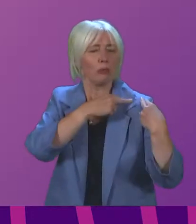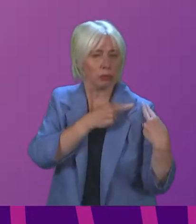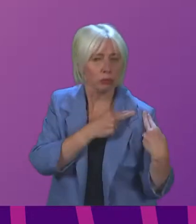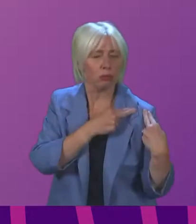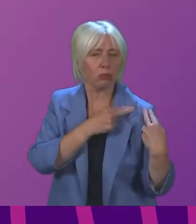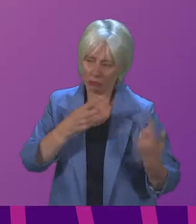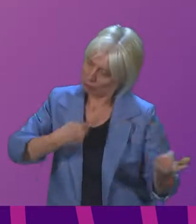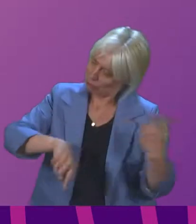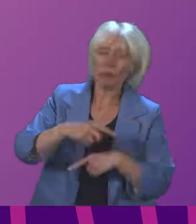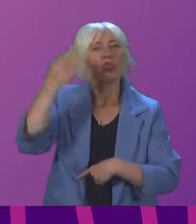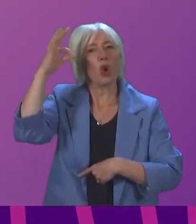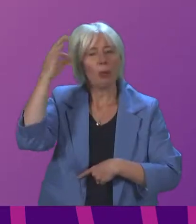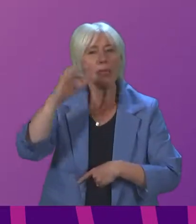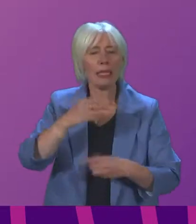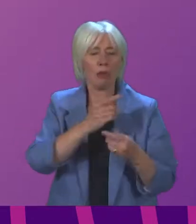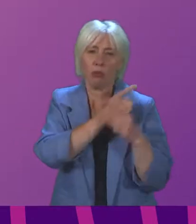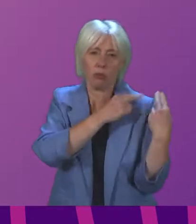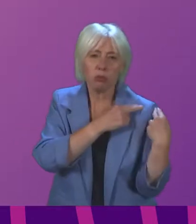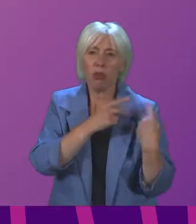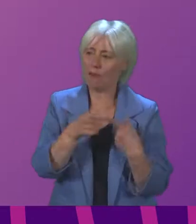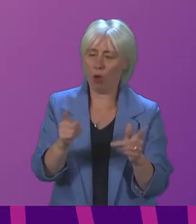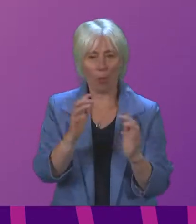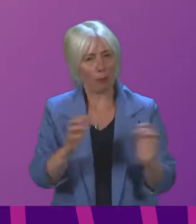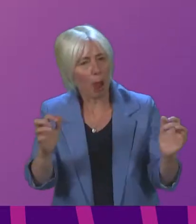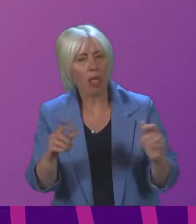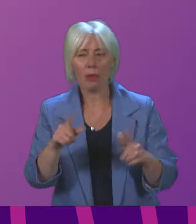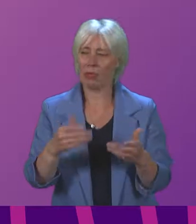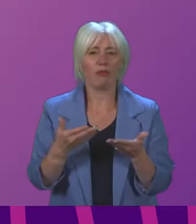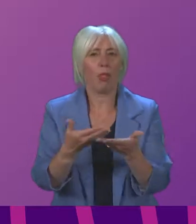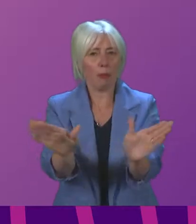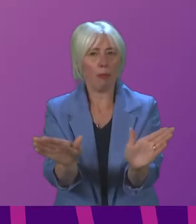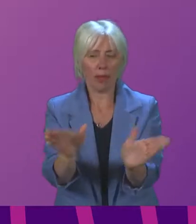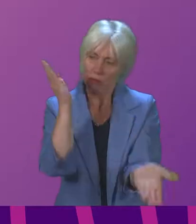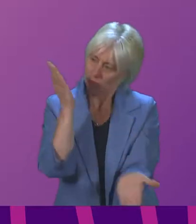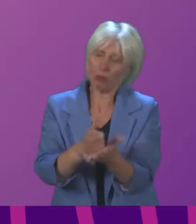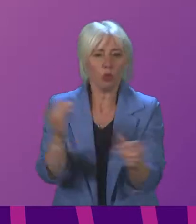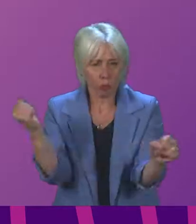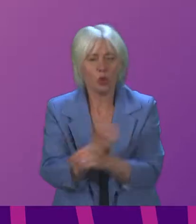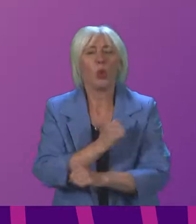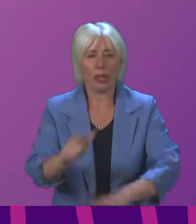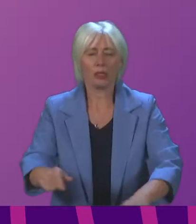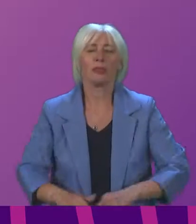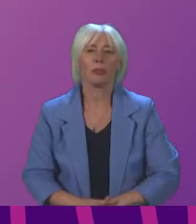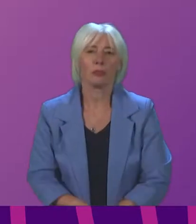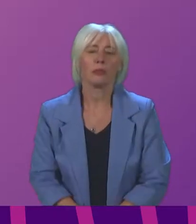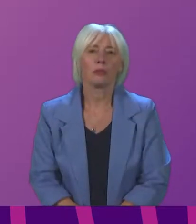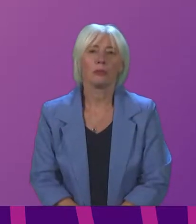this parliament, and on behalf of the people, is absolutely determined to get done. Thank you. I now call on John